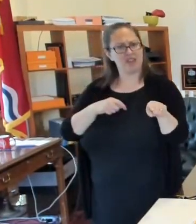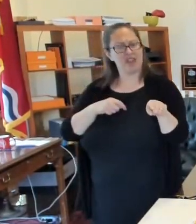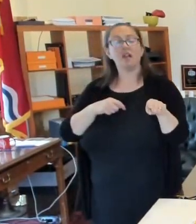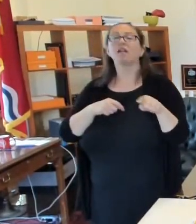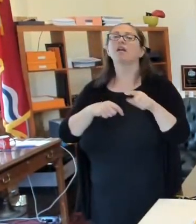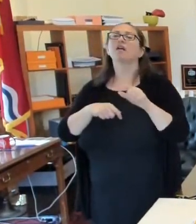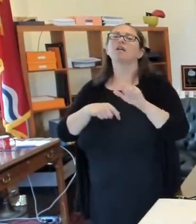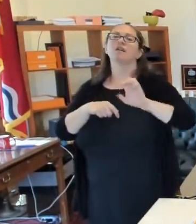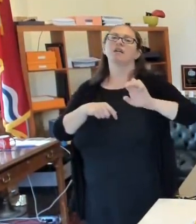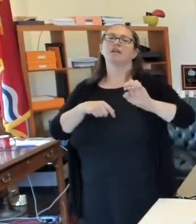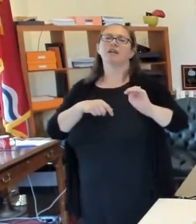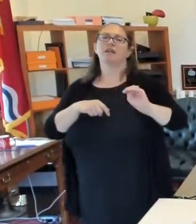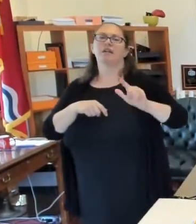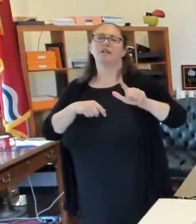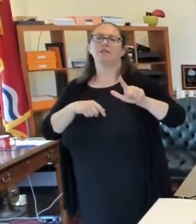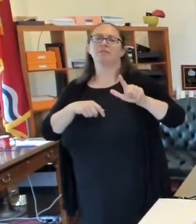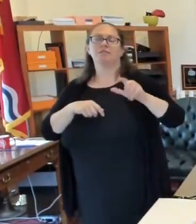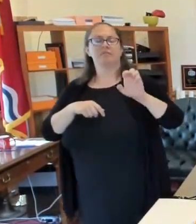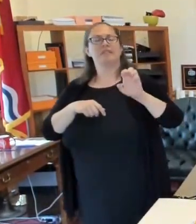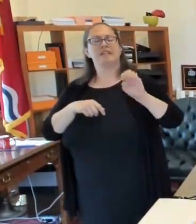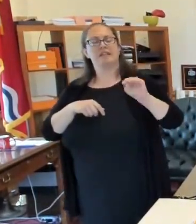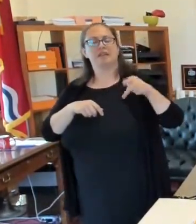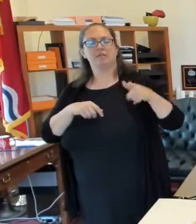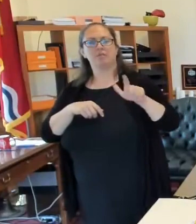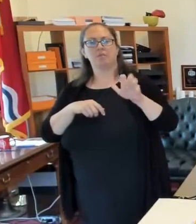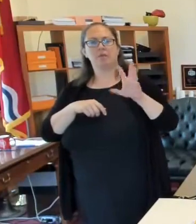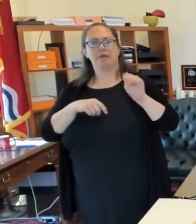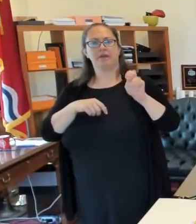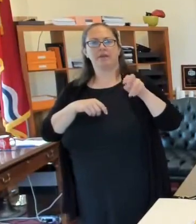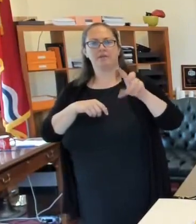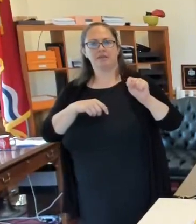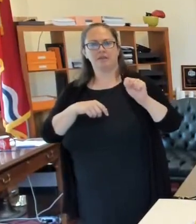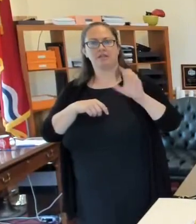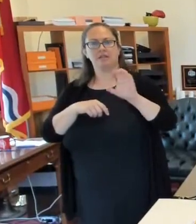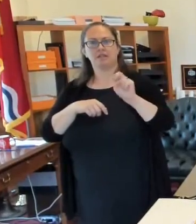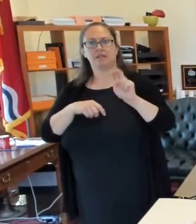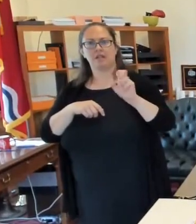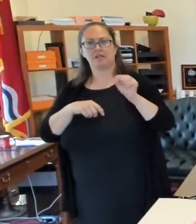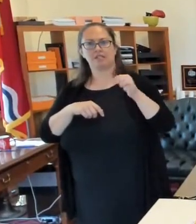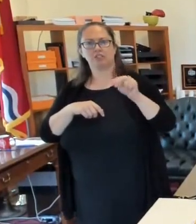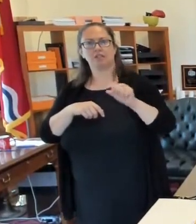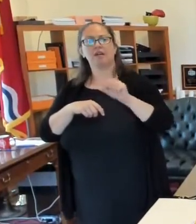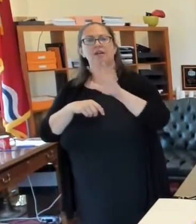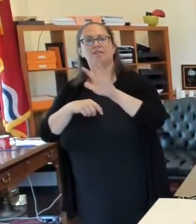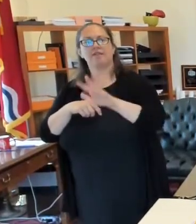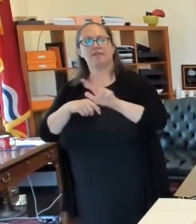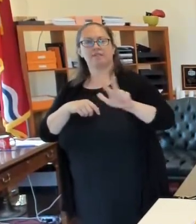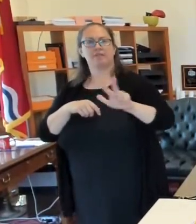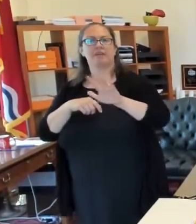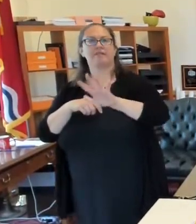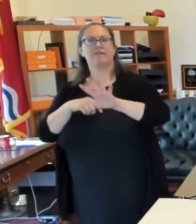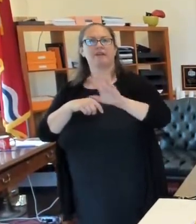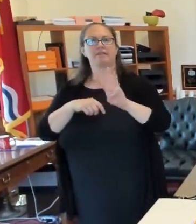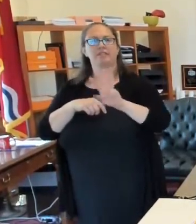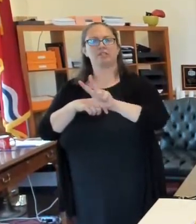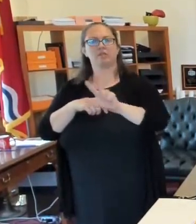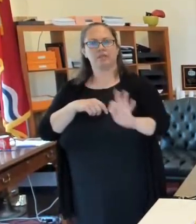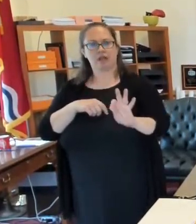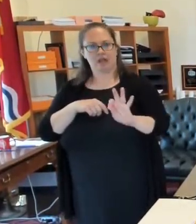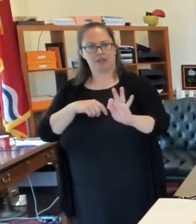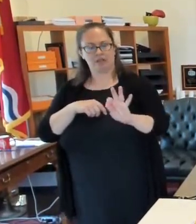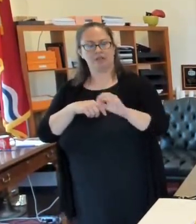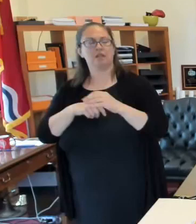Employment Connections. Sorry, escape me for a minute. And their phone number is 333-5639. So,